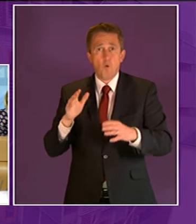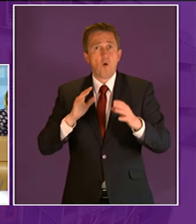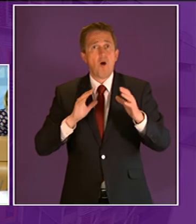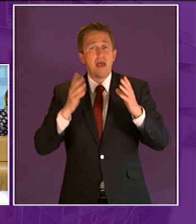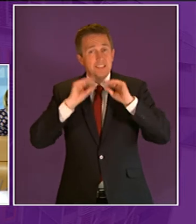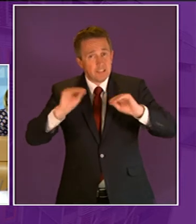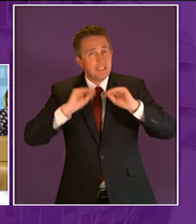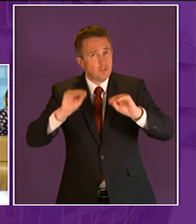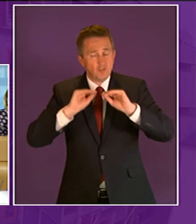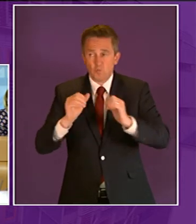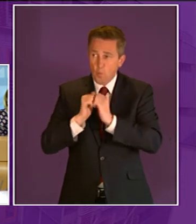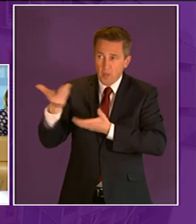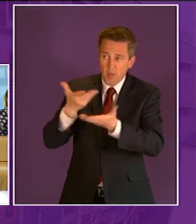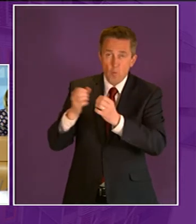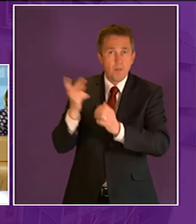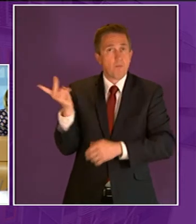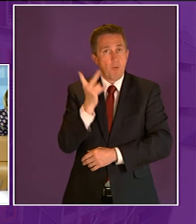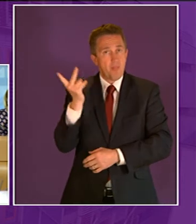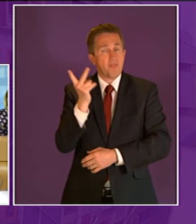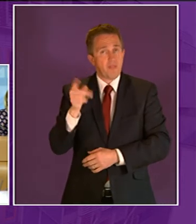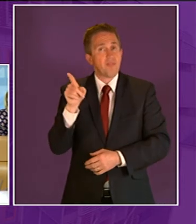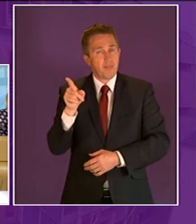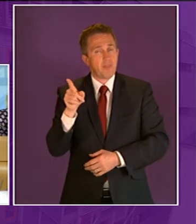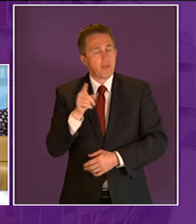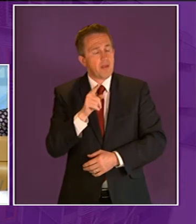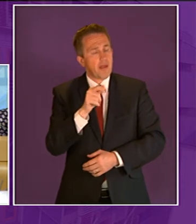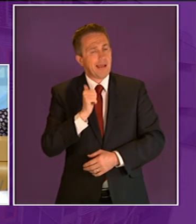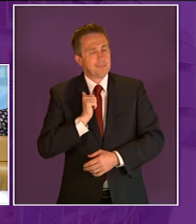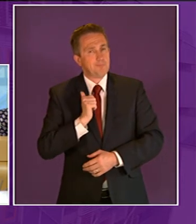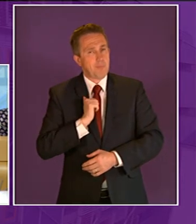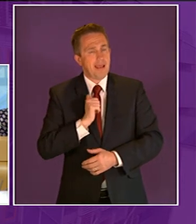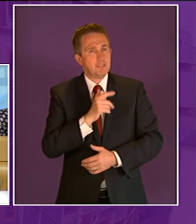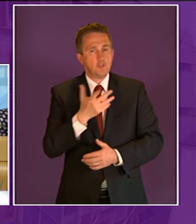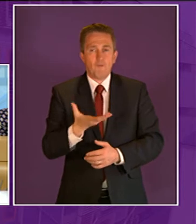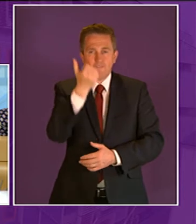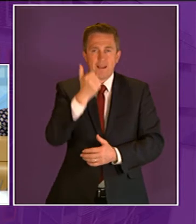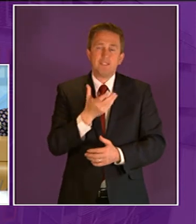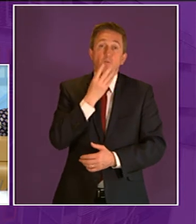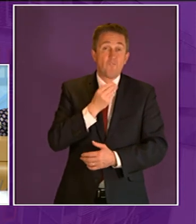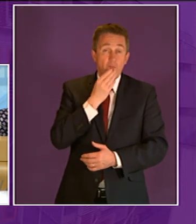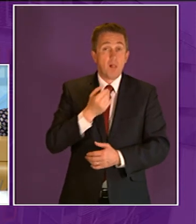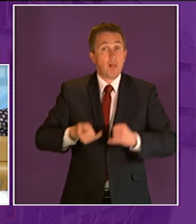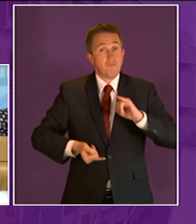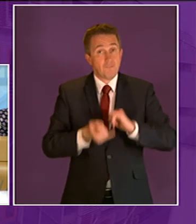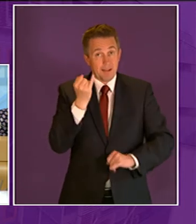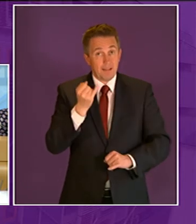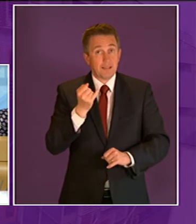scotland at the moment because this is something which i'm sure he'll find very very valuable finally in terms of local government